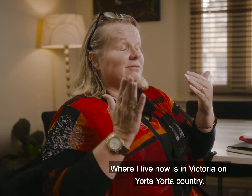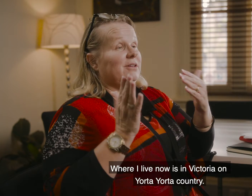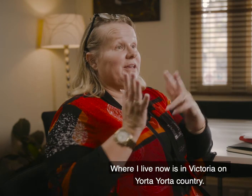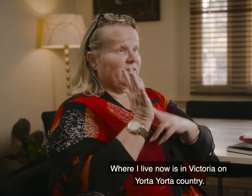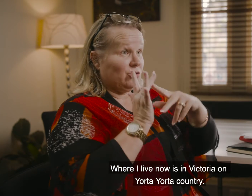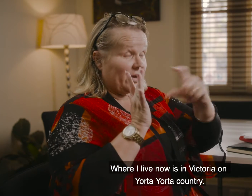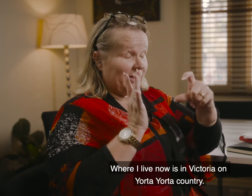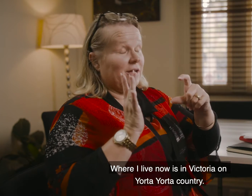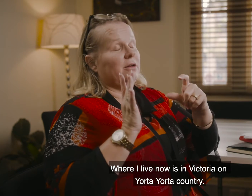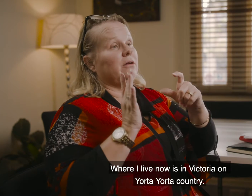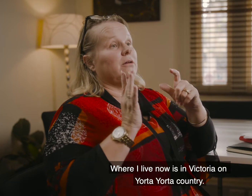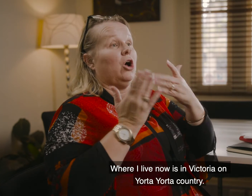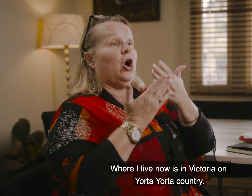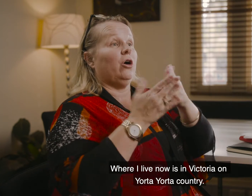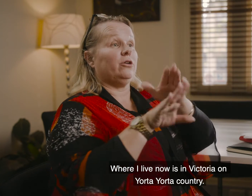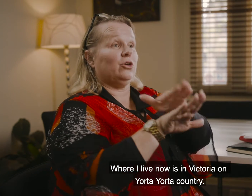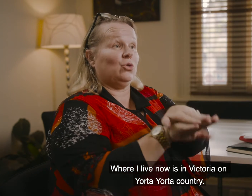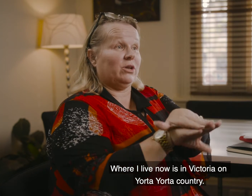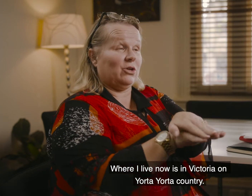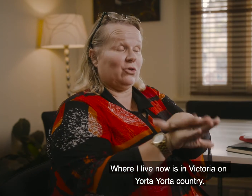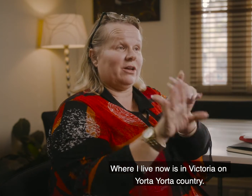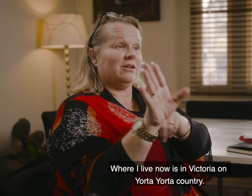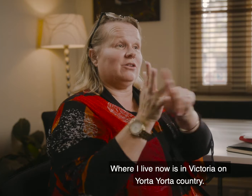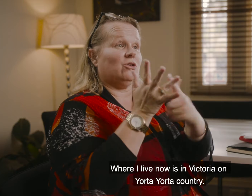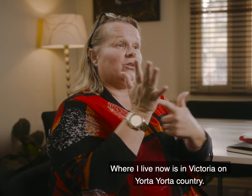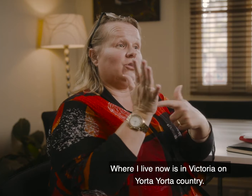is in Victoria, on Yorta Yorta country.